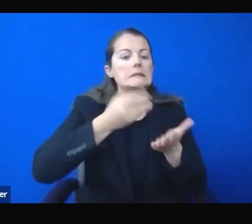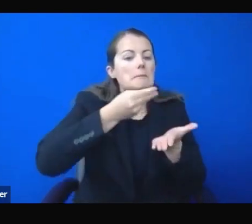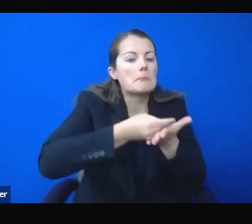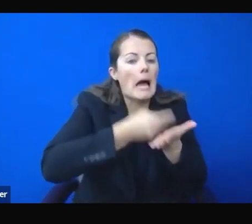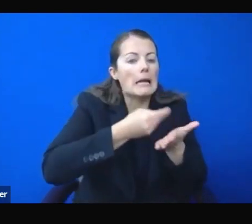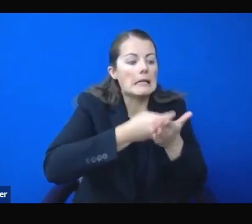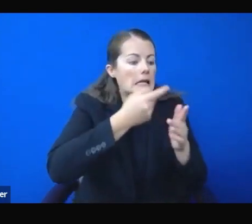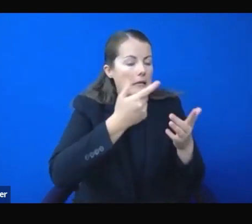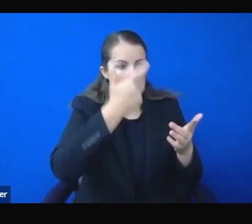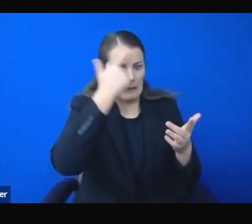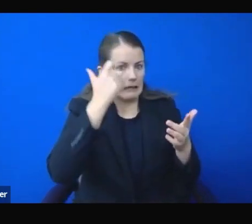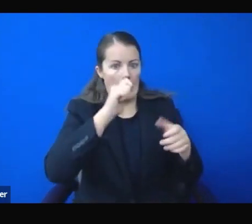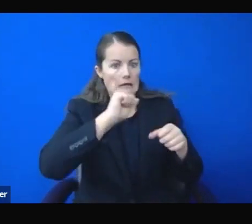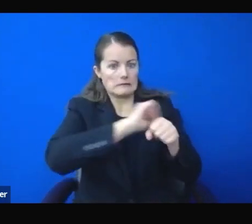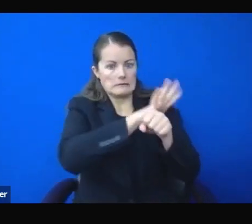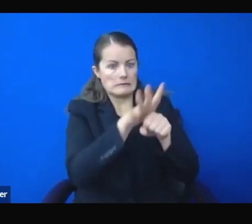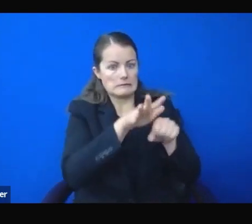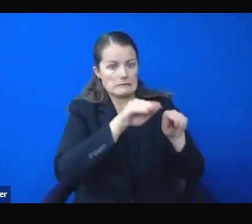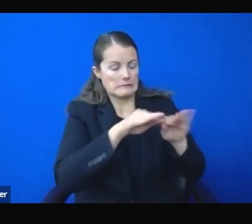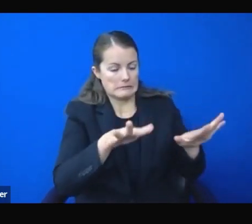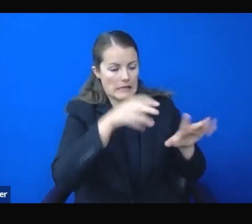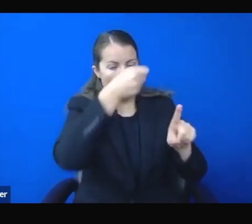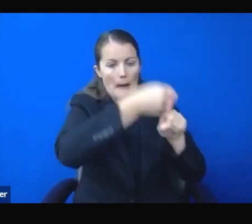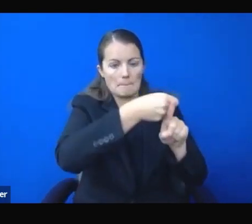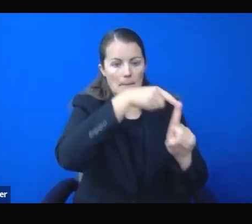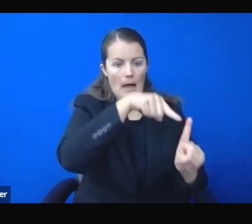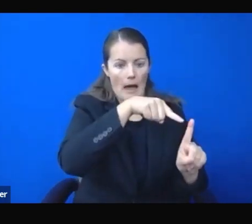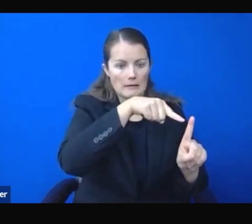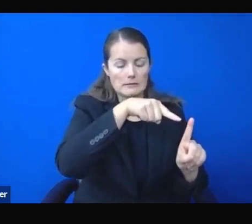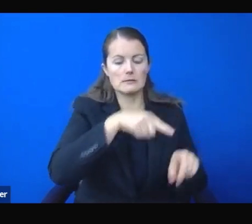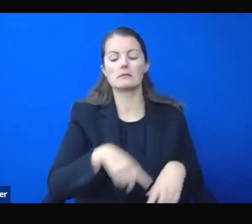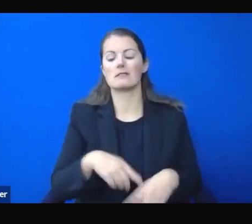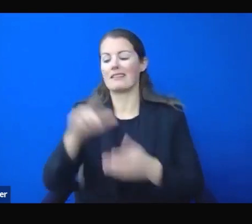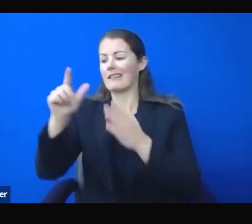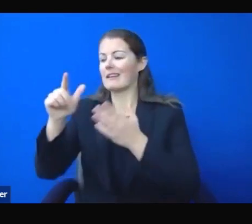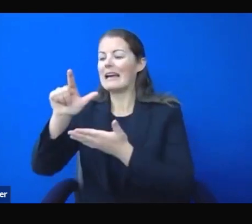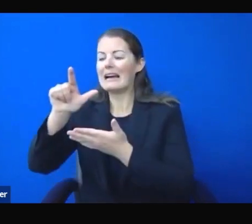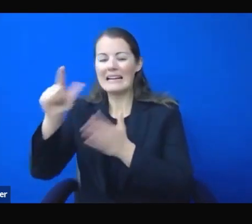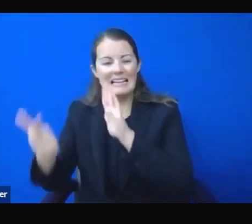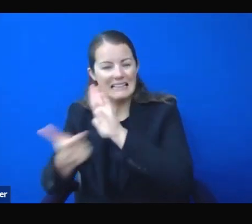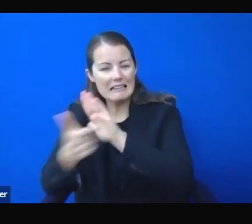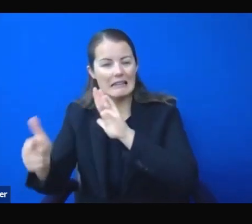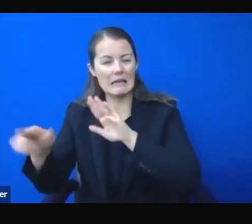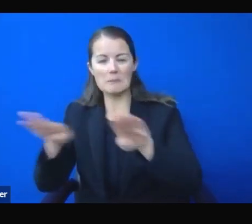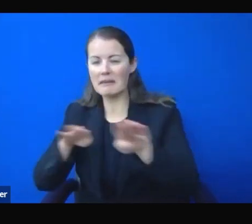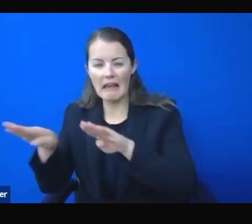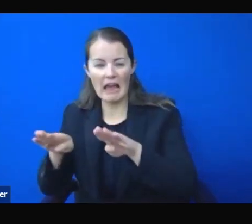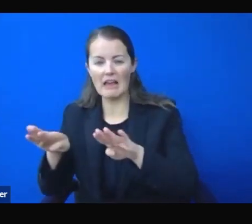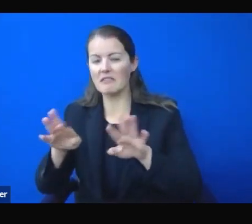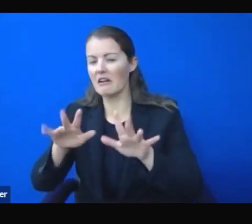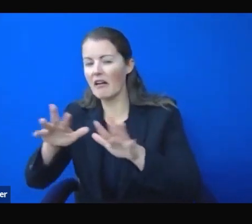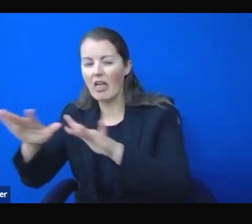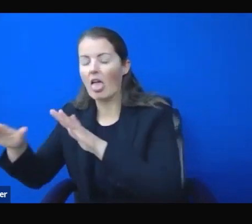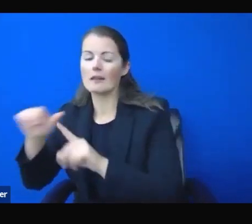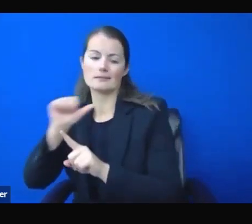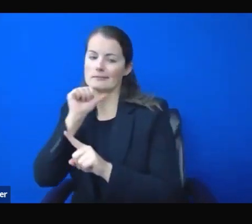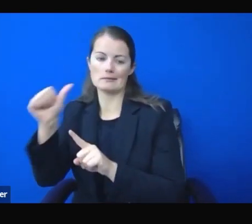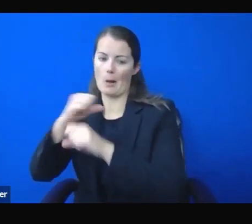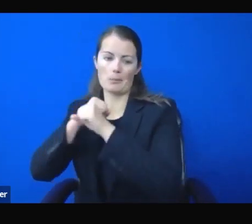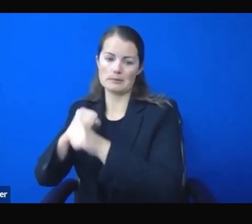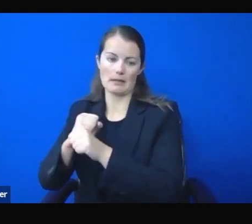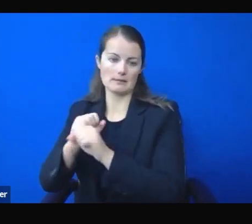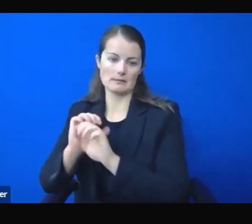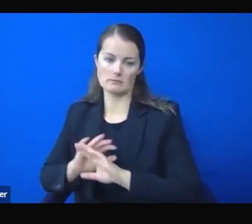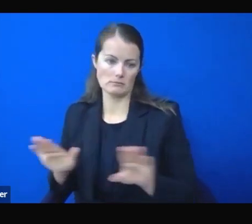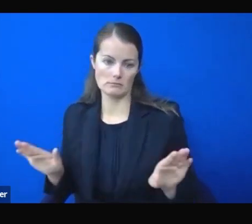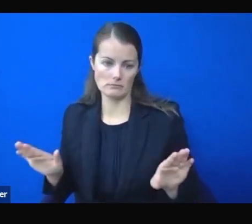so renters can have some of their outstanding rent for 2020 paid. However, these programs are supported with federal assistance